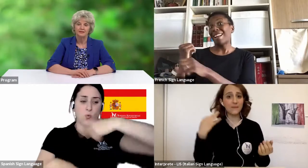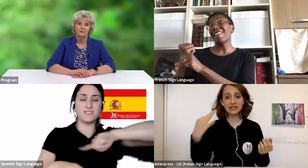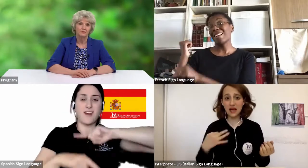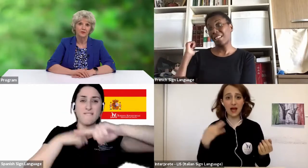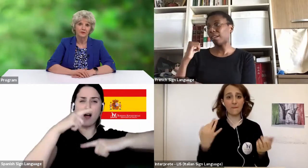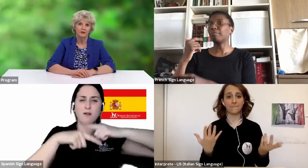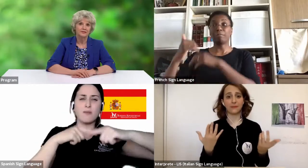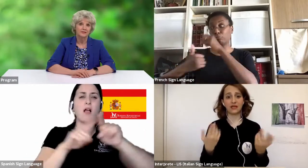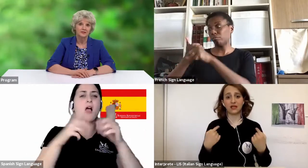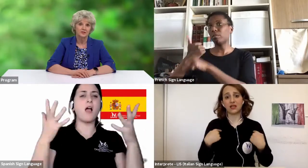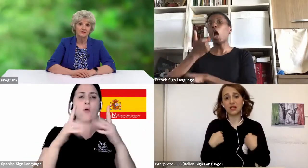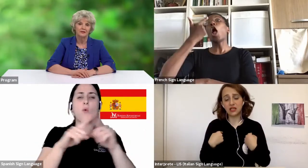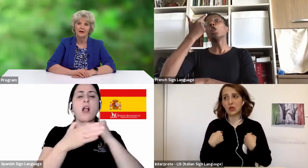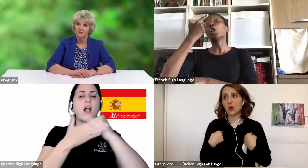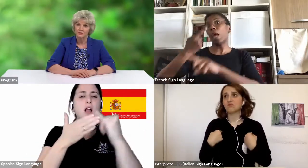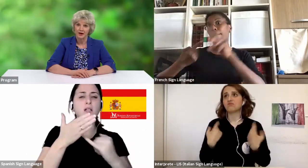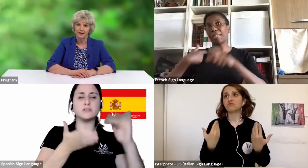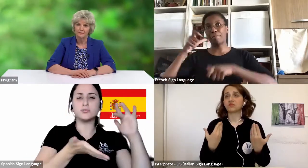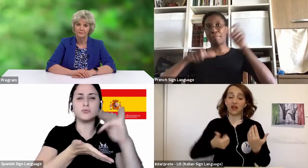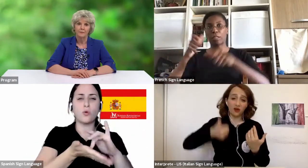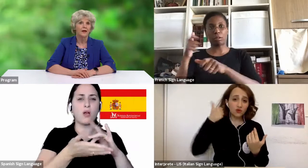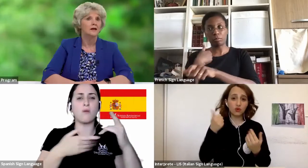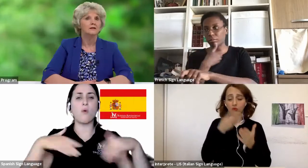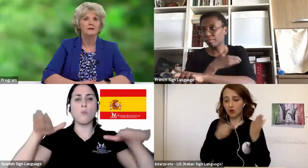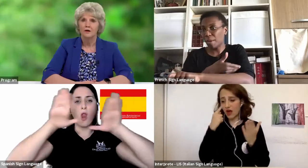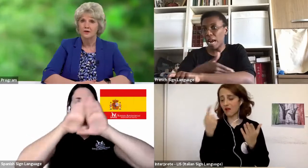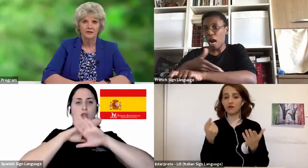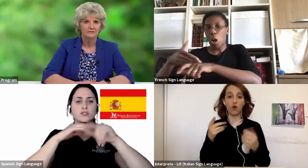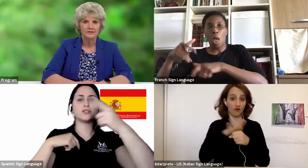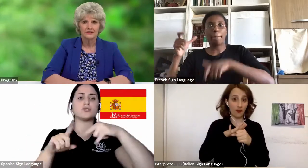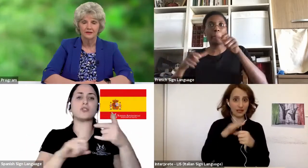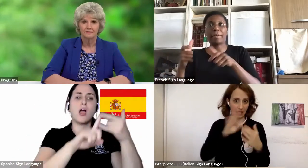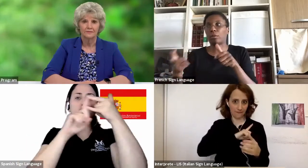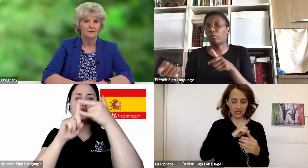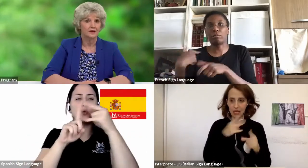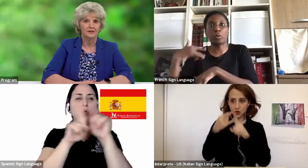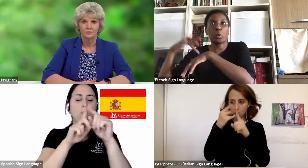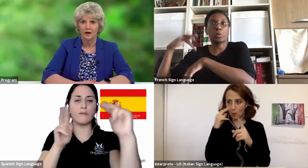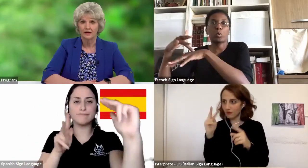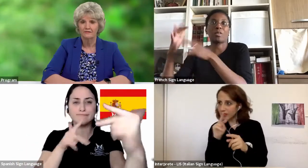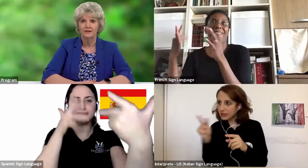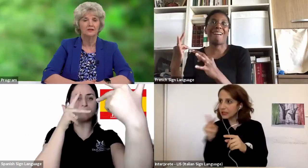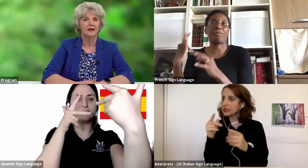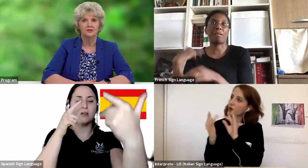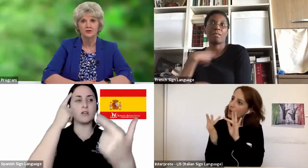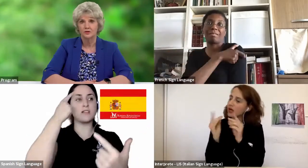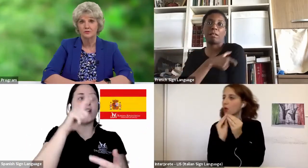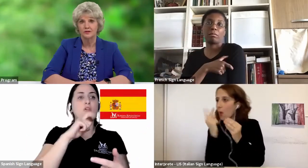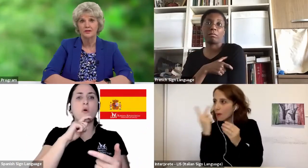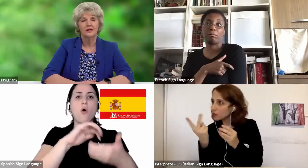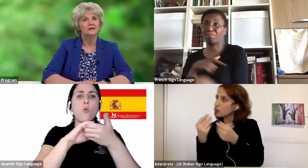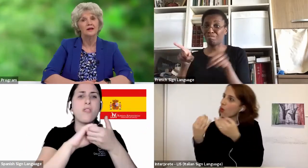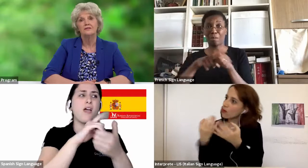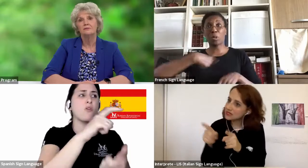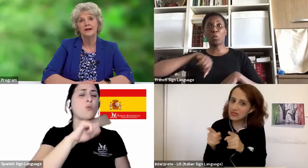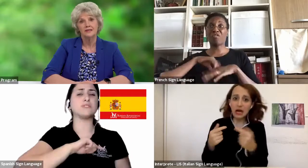updates on my brother-in-law's condition and to pray. No one could visit him, not his wife, not his children,